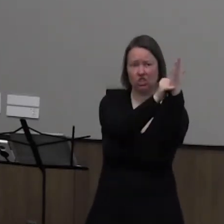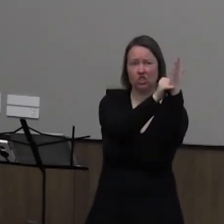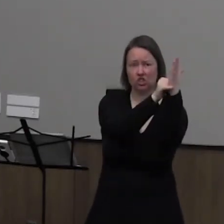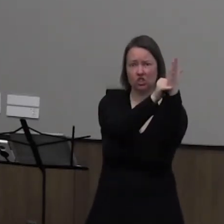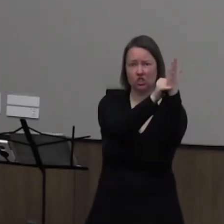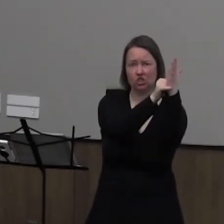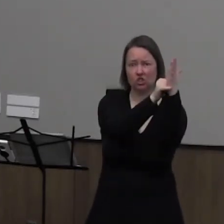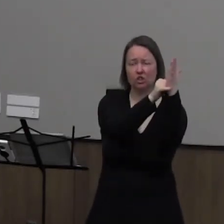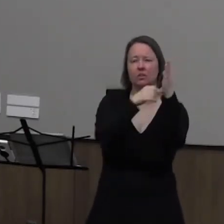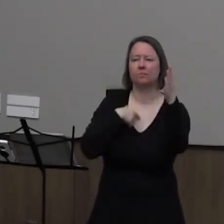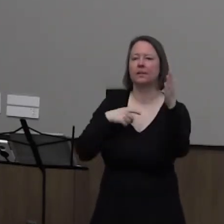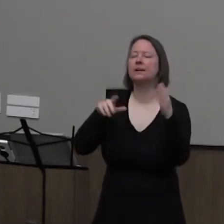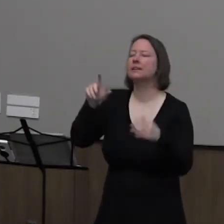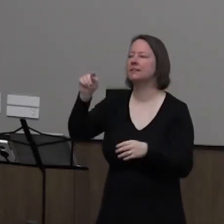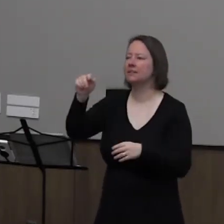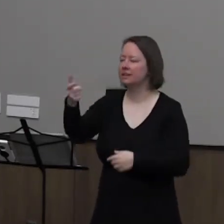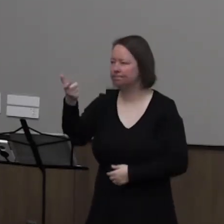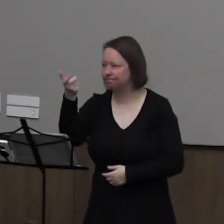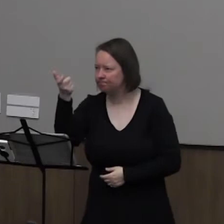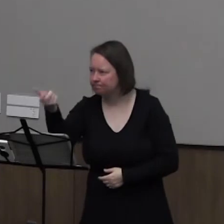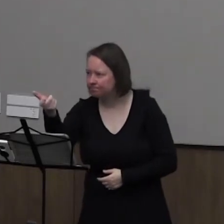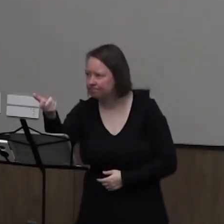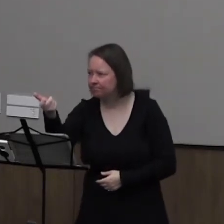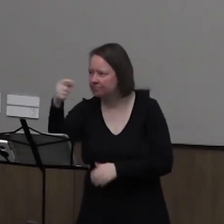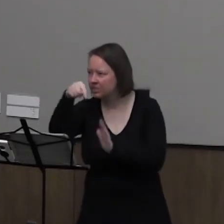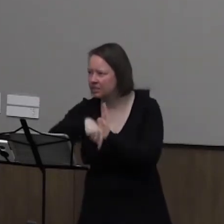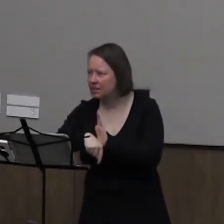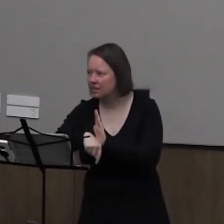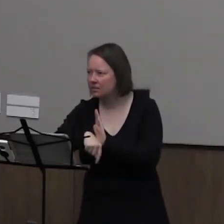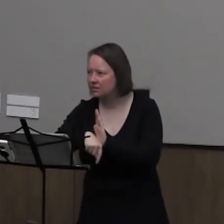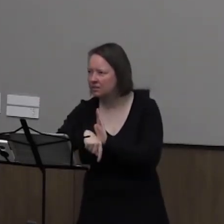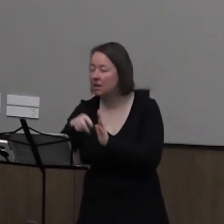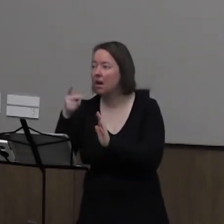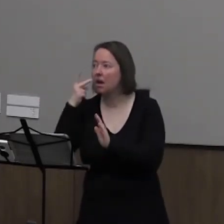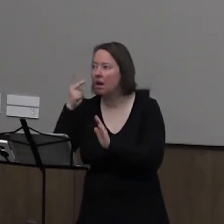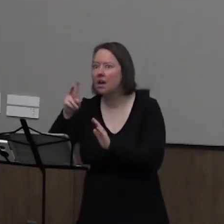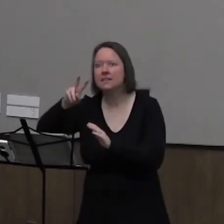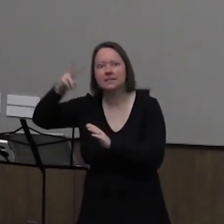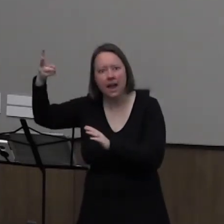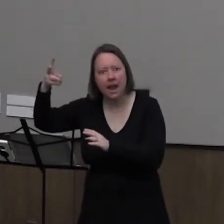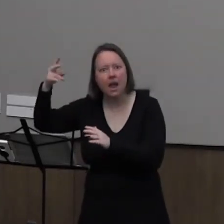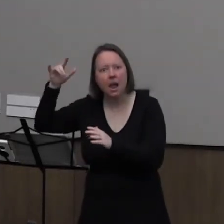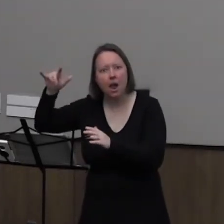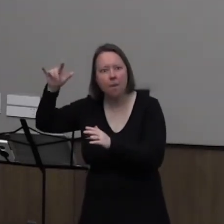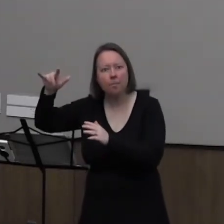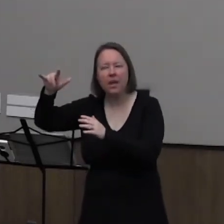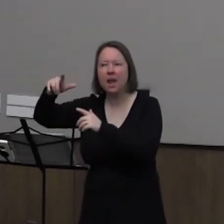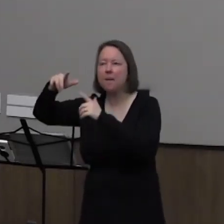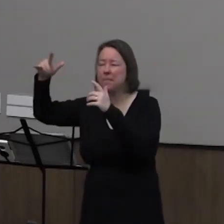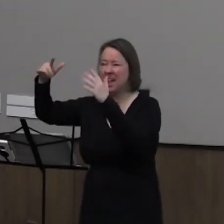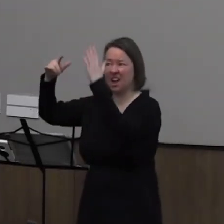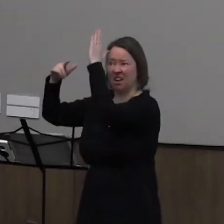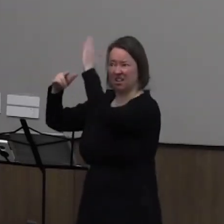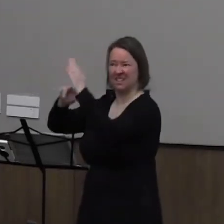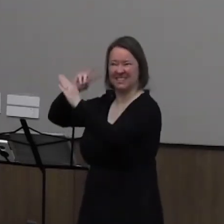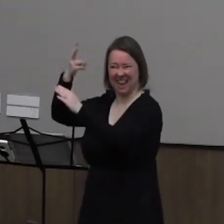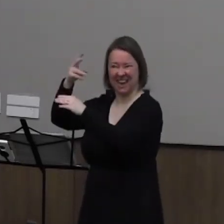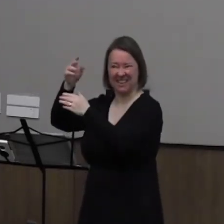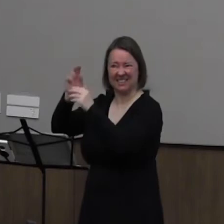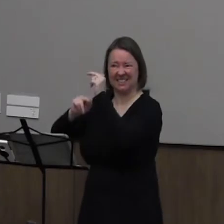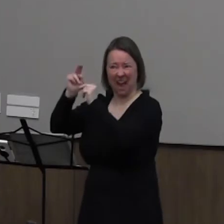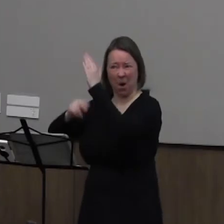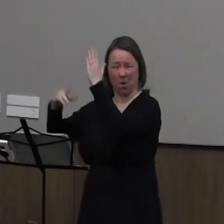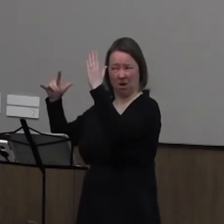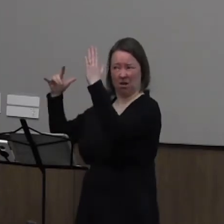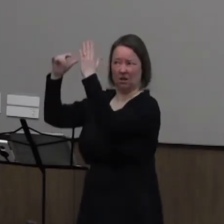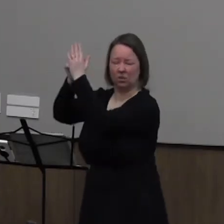I turned the television on to get the details. A second plane, an enormous aircraft, was crashing into the second tower.